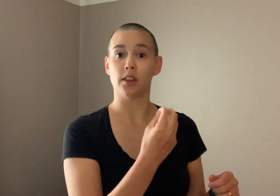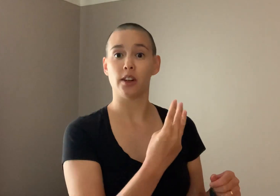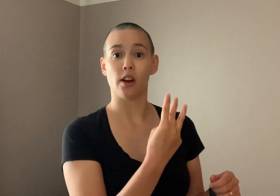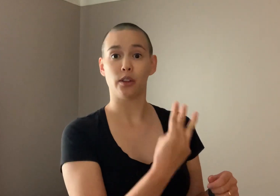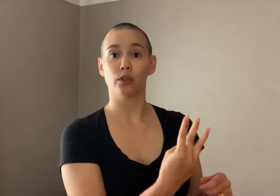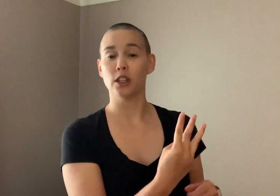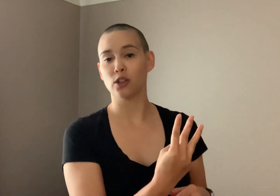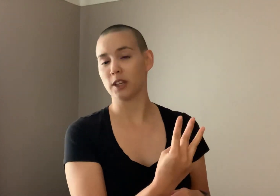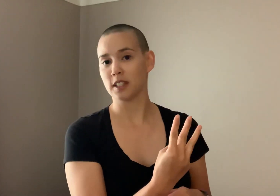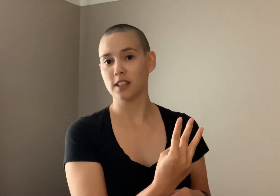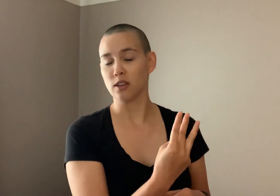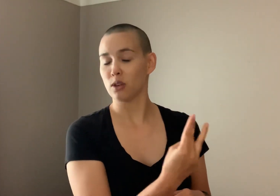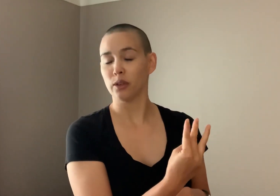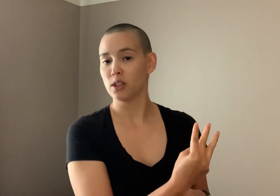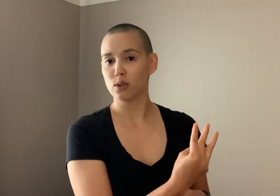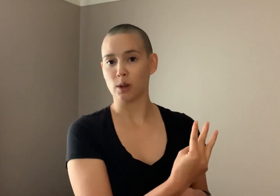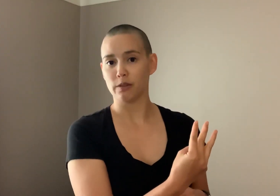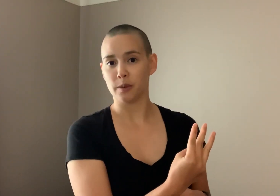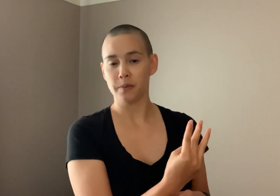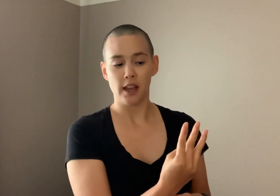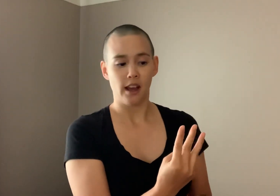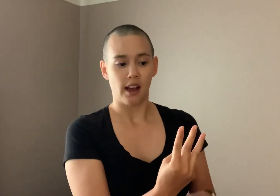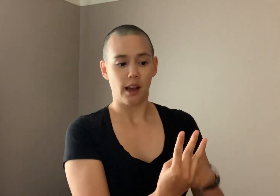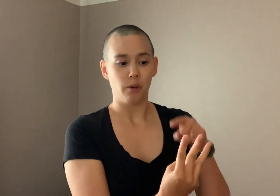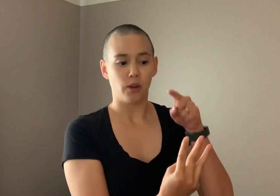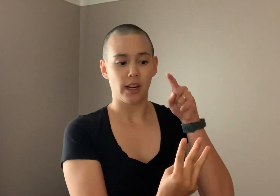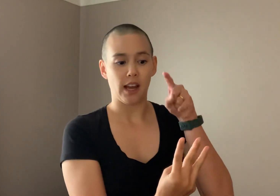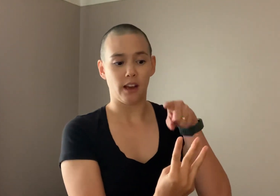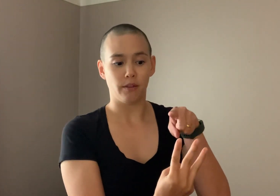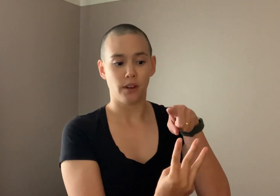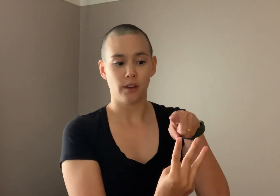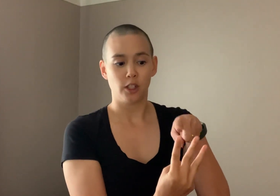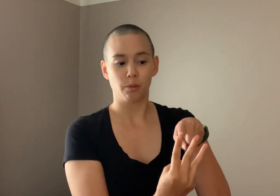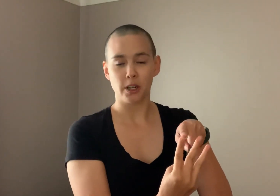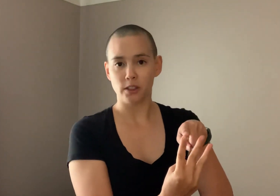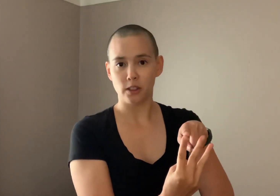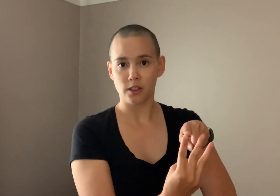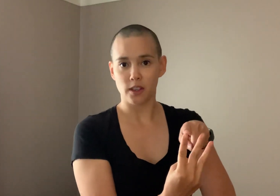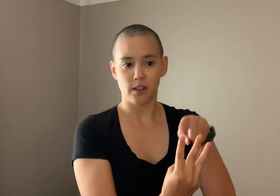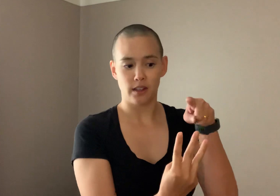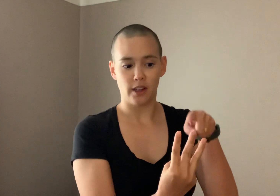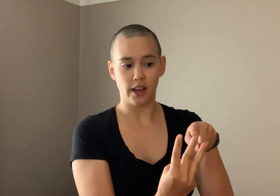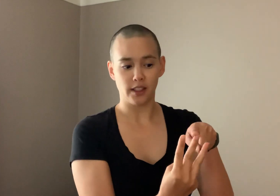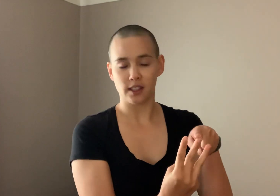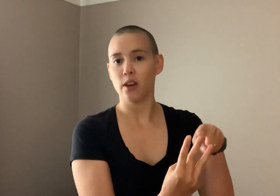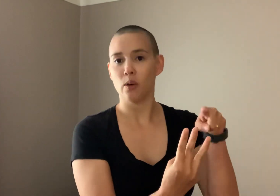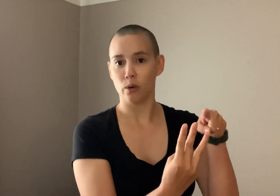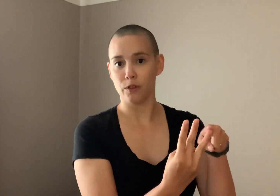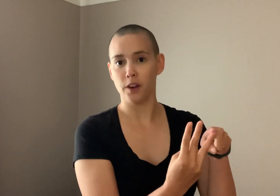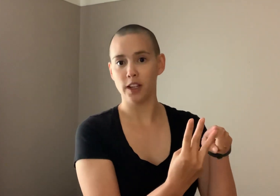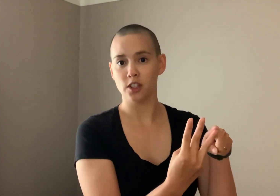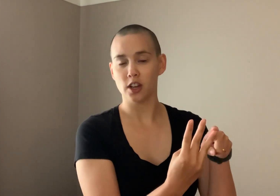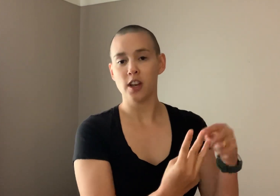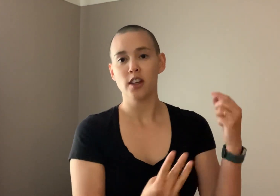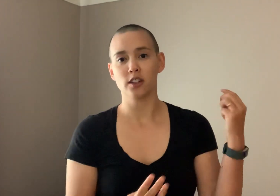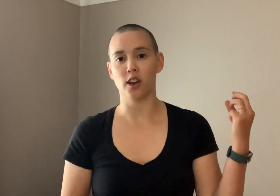there are three choices and you can only choose one of them. You can have sprinkles, nuts, or fudge. So